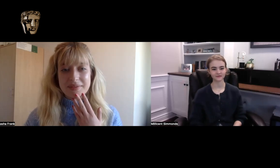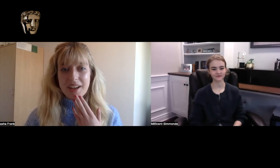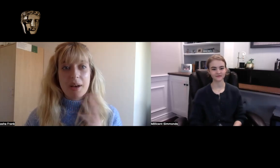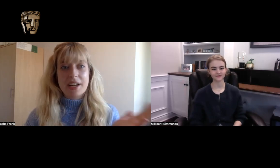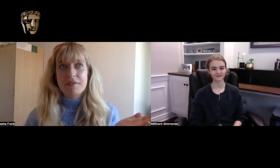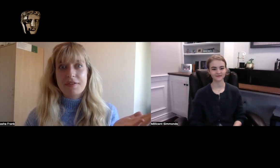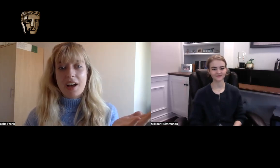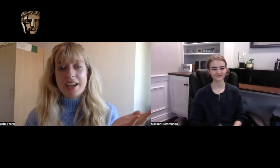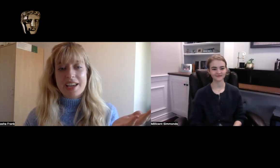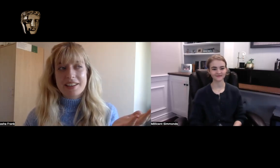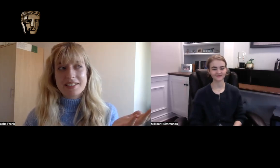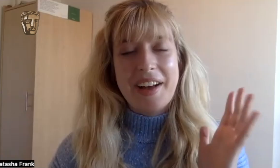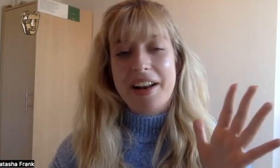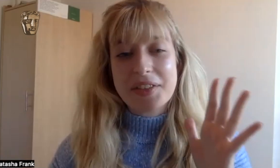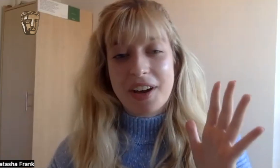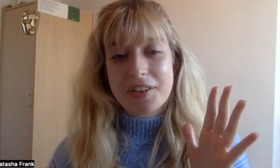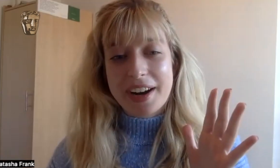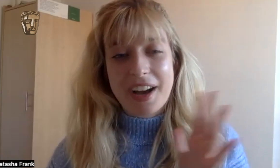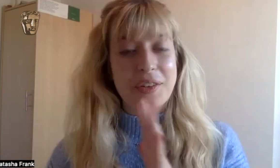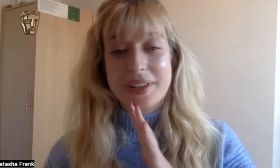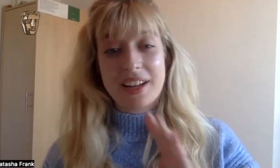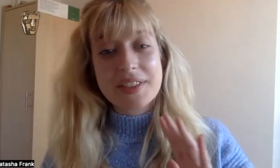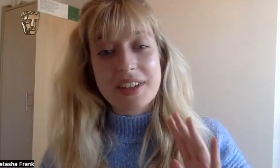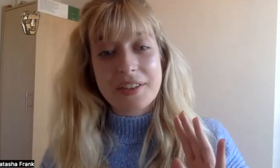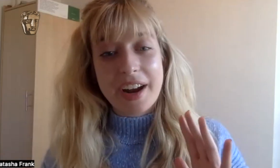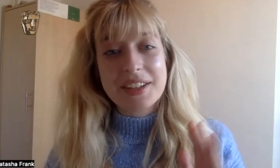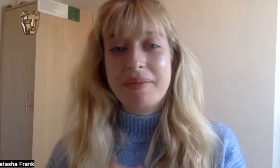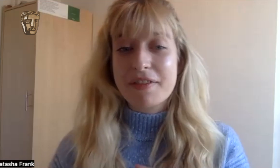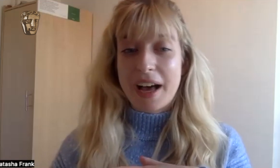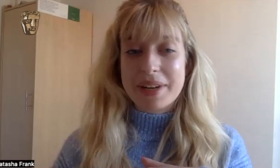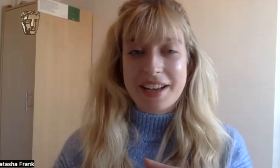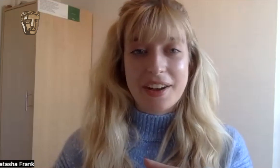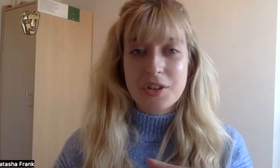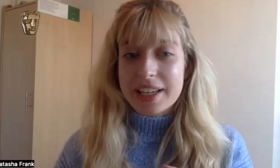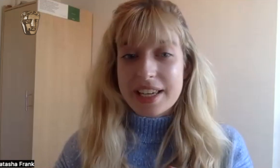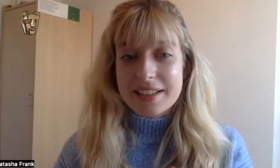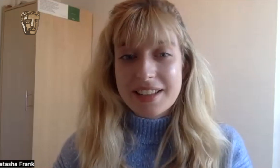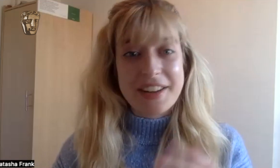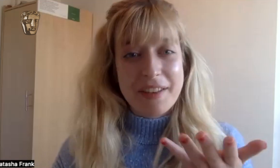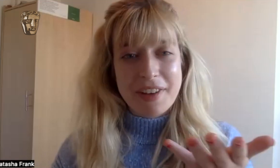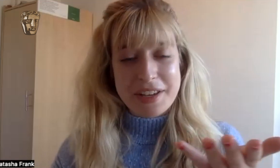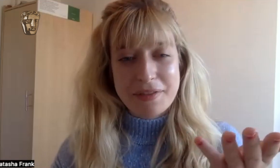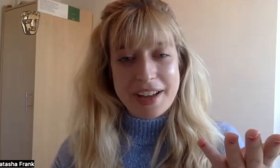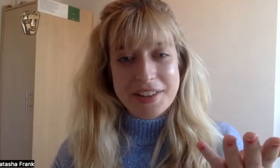I mean I love Star Trek. I've always loved Star Trek. My family are Trekkies. Are you a fan yourself?